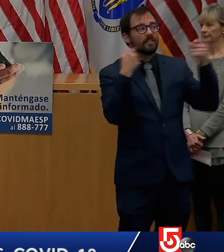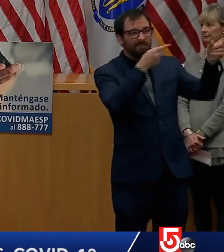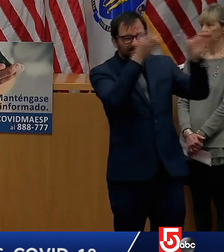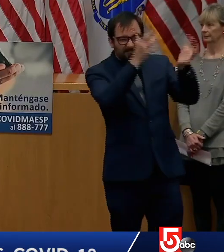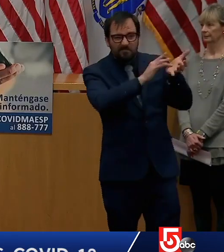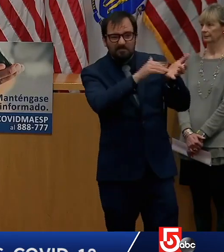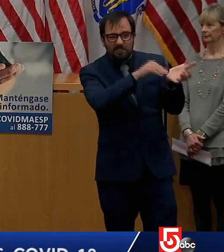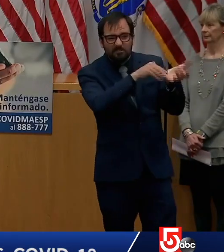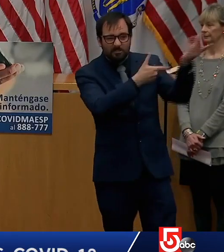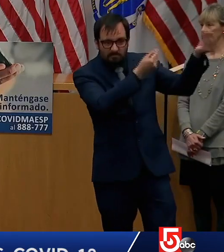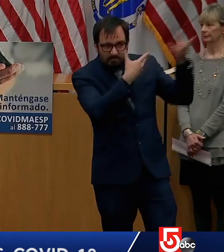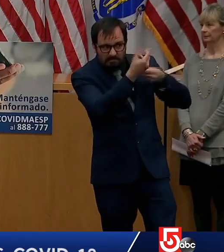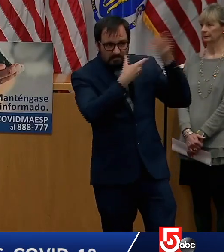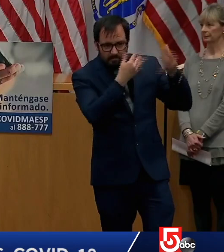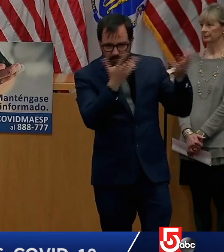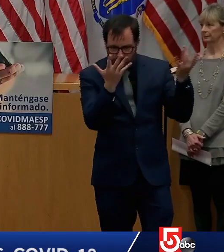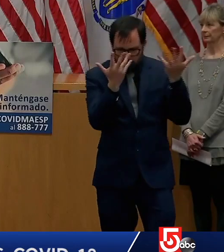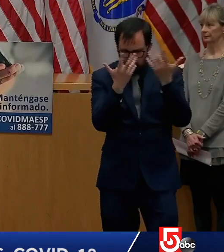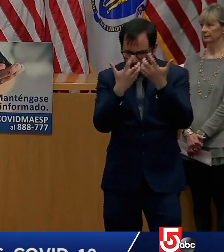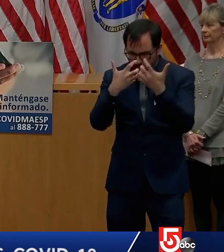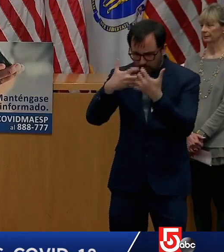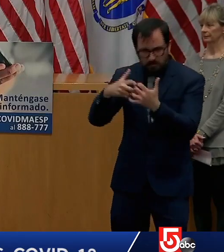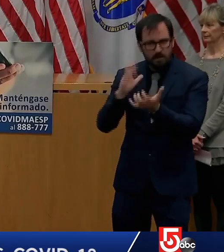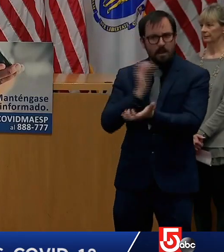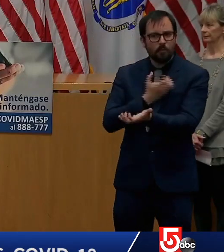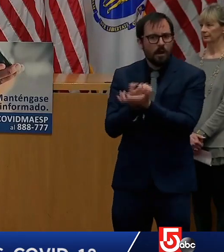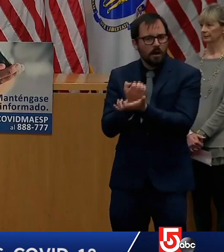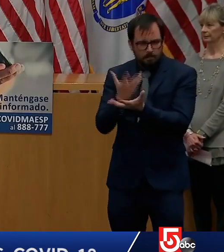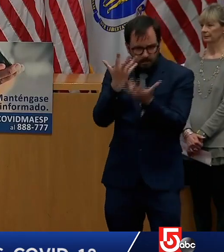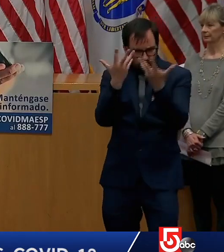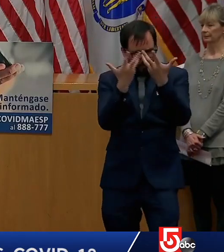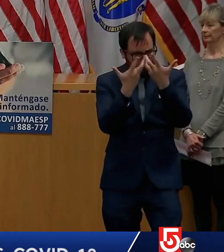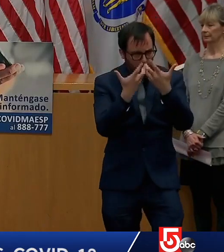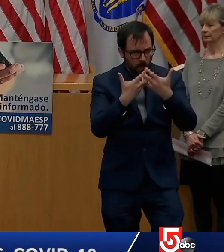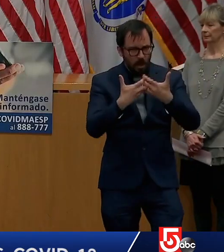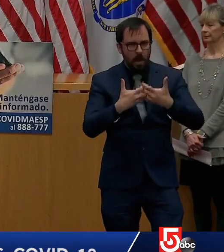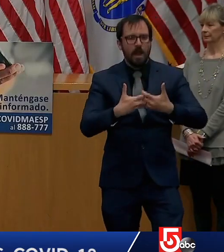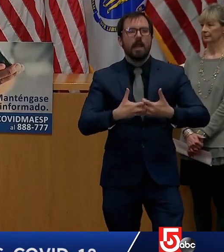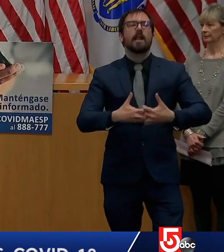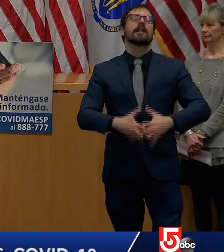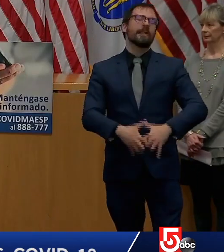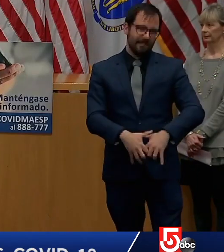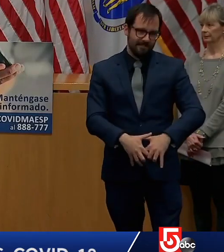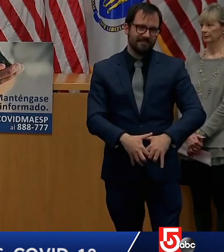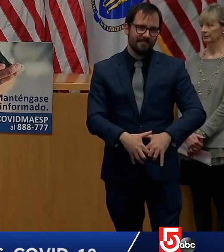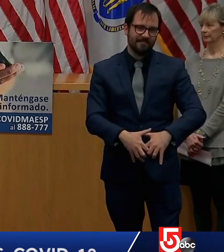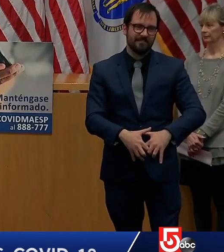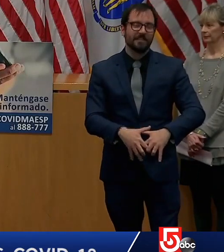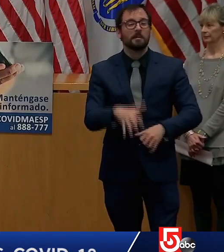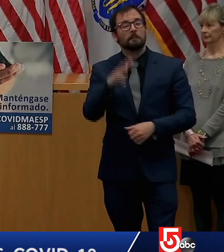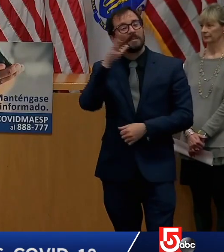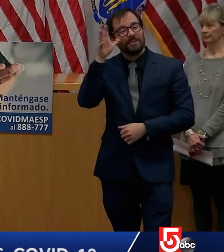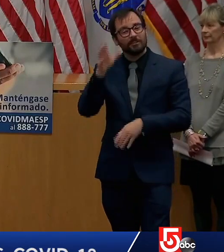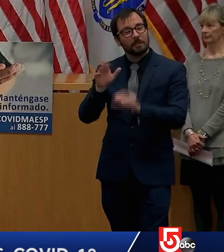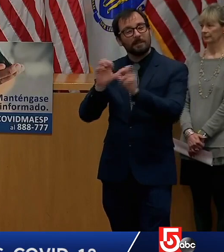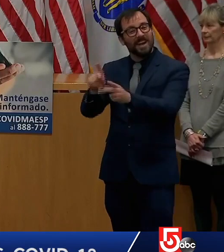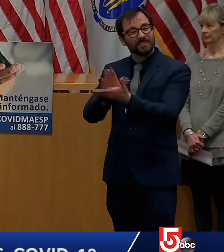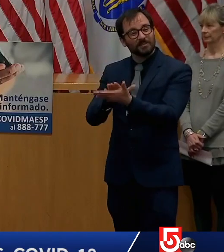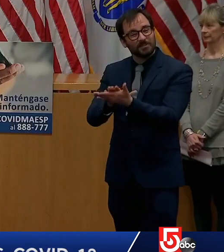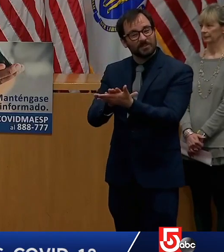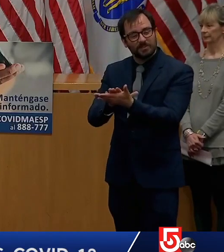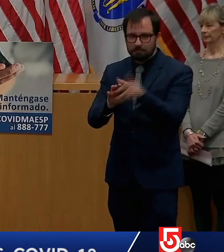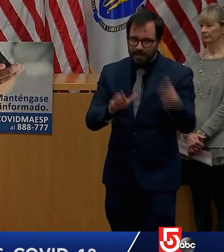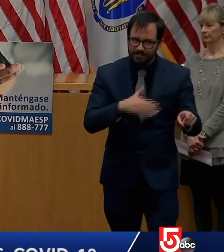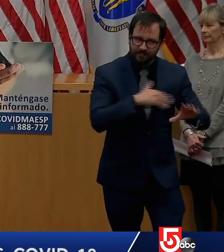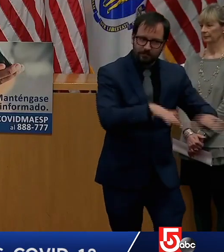Parents cannot go back to work if their children are not safely cared for. Educators cannot go back to work if proper preparations